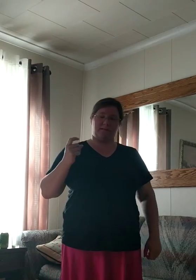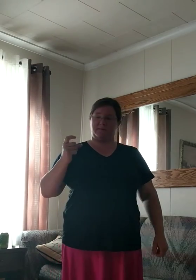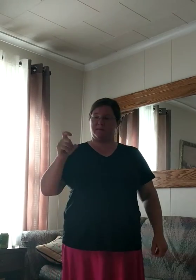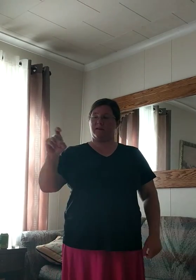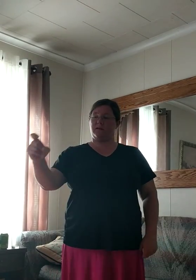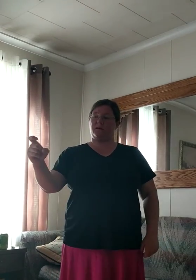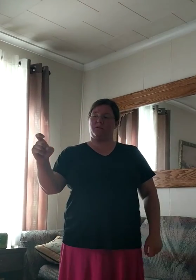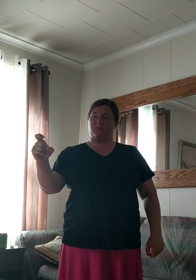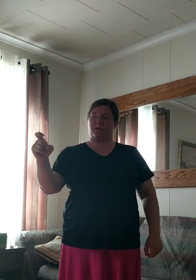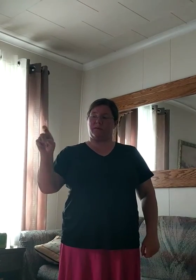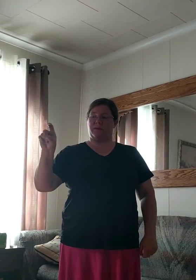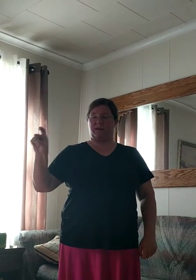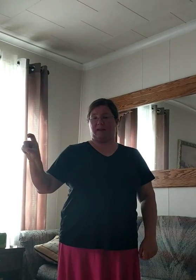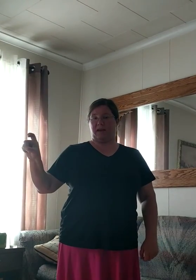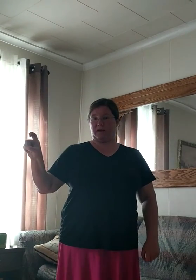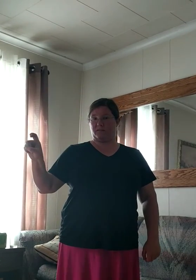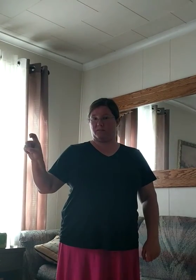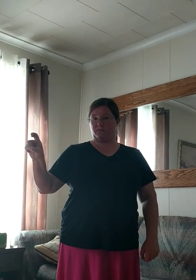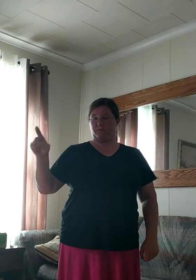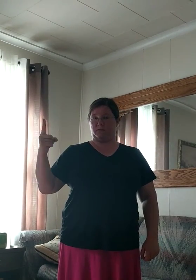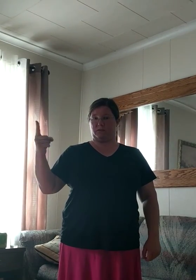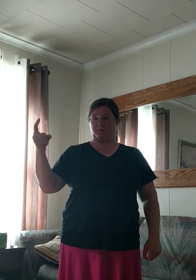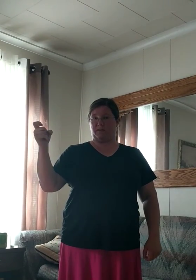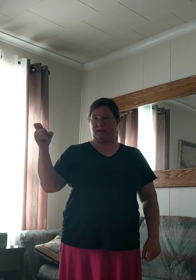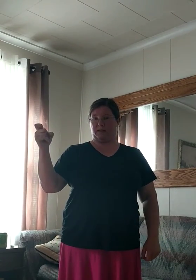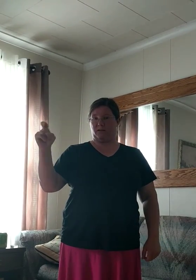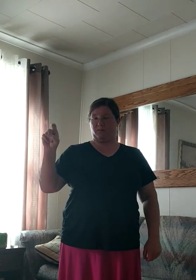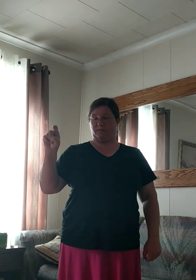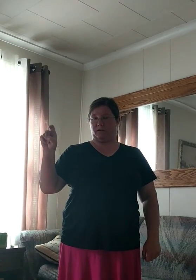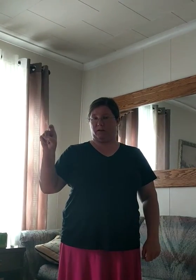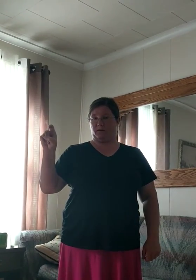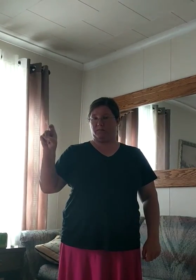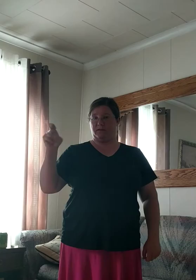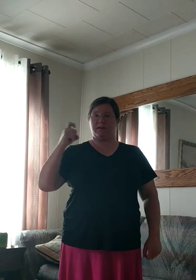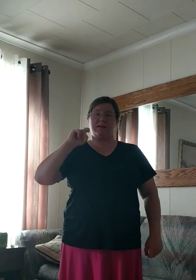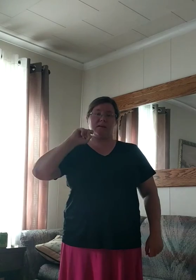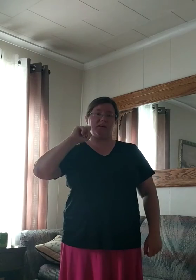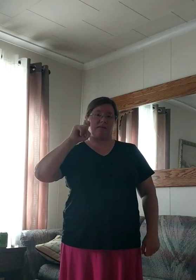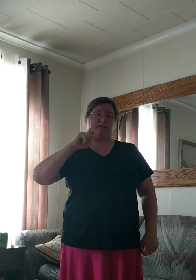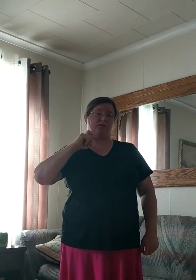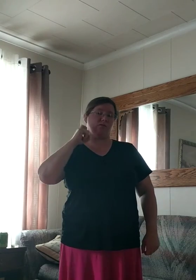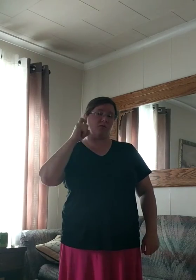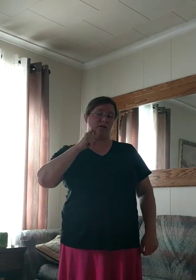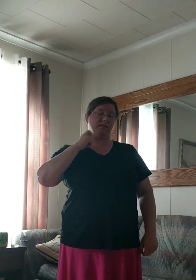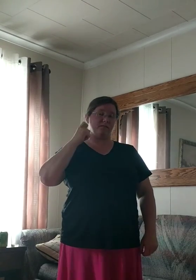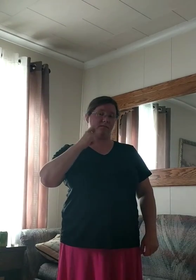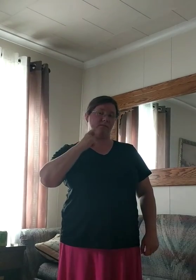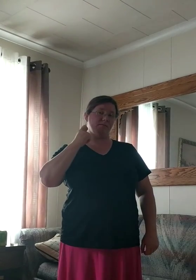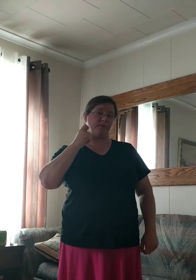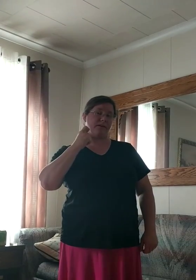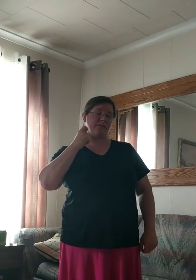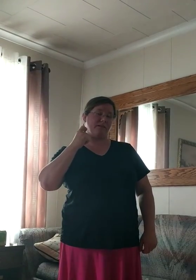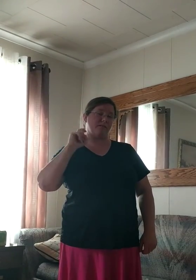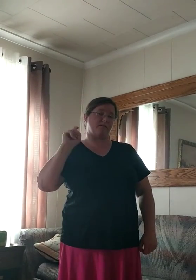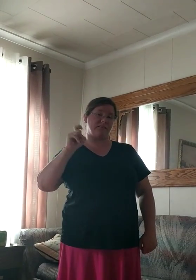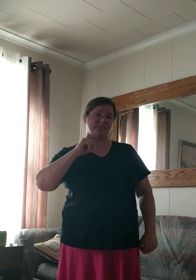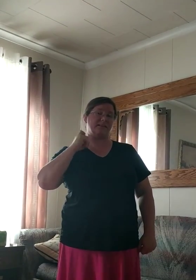Sin, we're going to make an X, which is bending your one finger, and then you circle it by your chin. Sin.